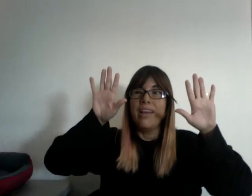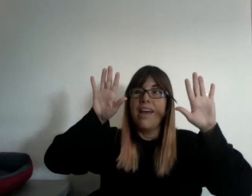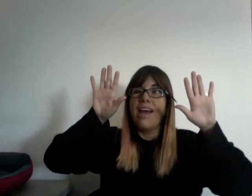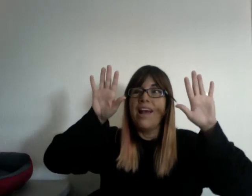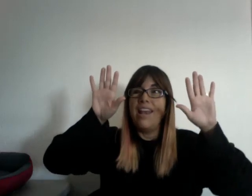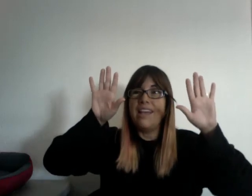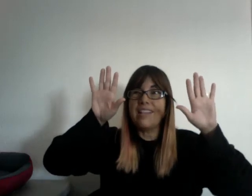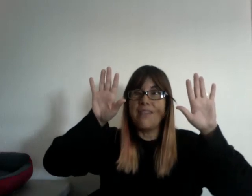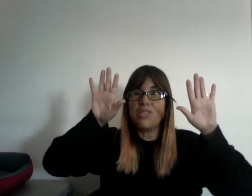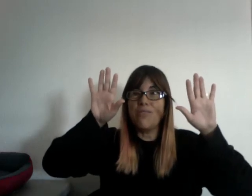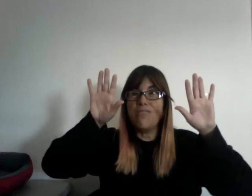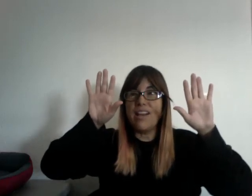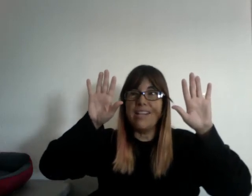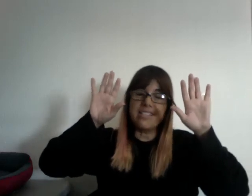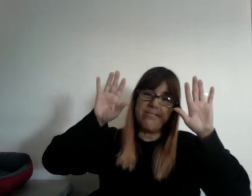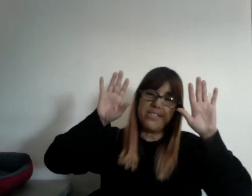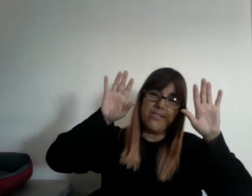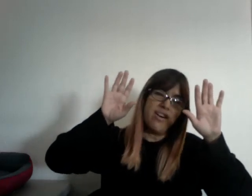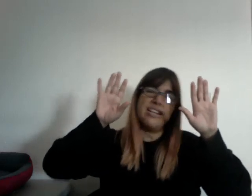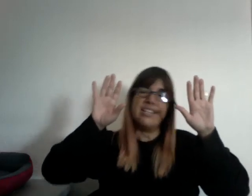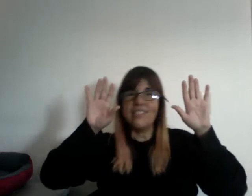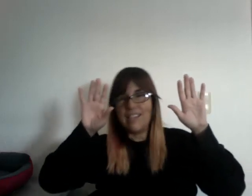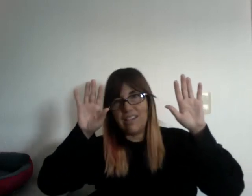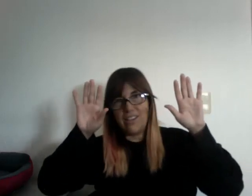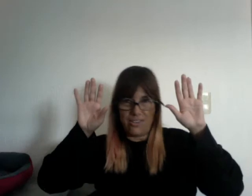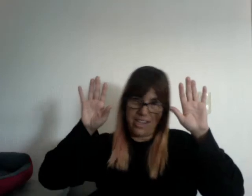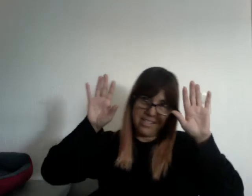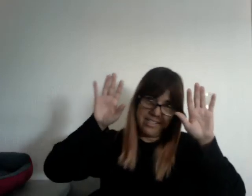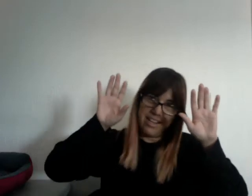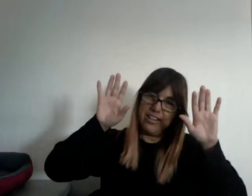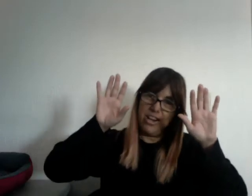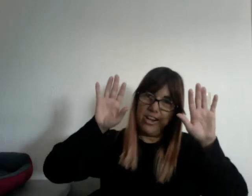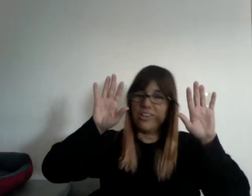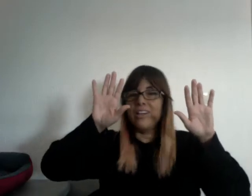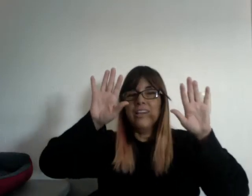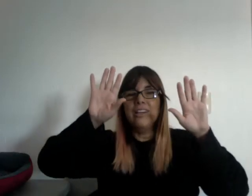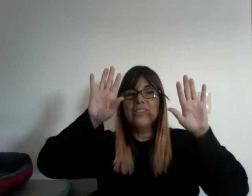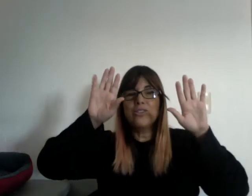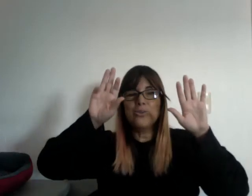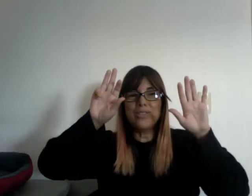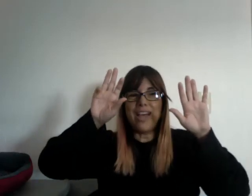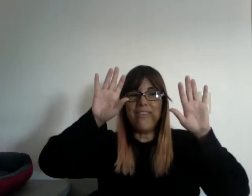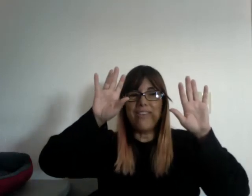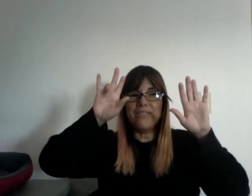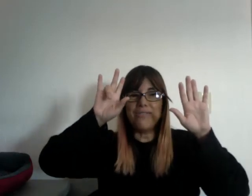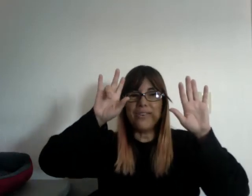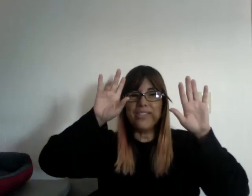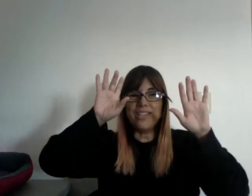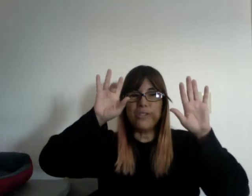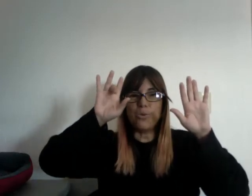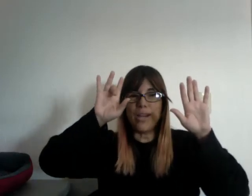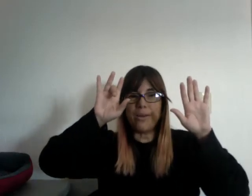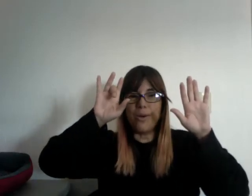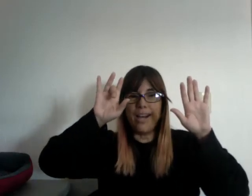Let's have some fun, let's have some fun, and sing along, and sing along. To seven, 14, 21.